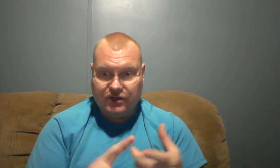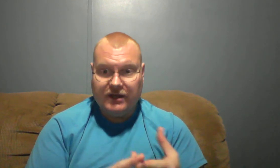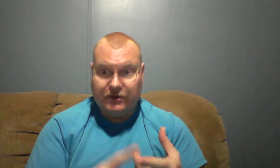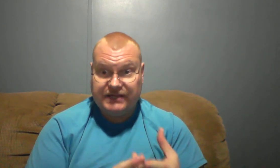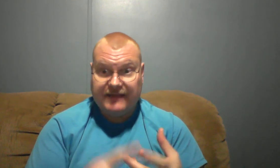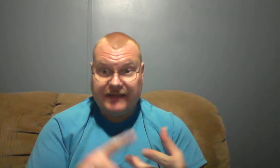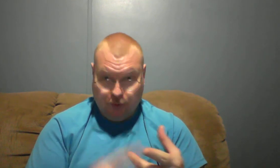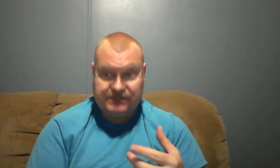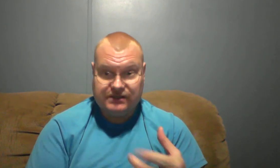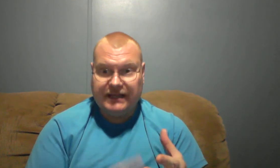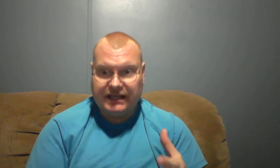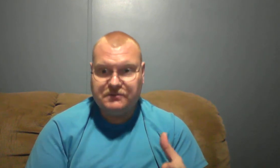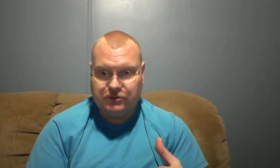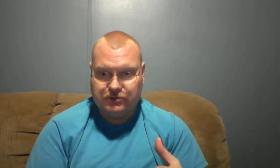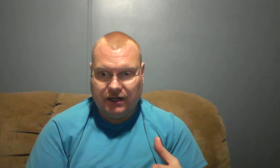understand that wisdom and that spiritual knowledge